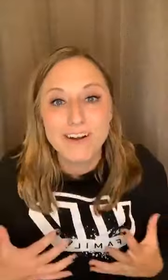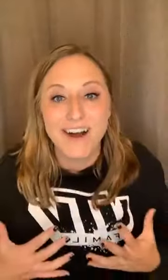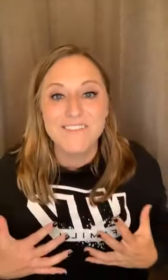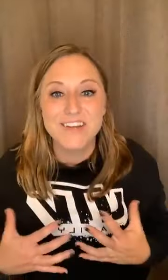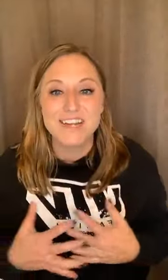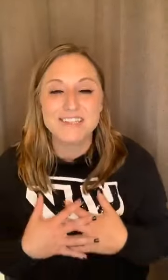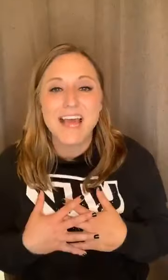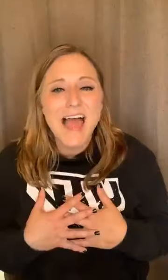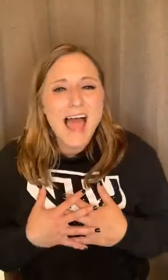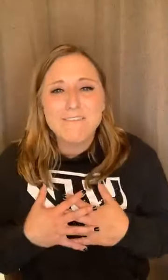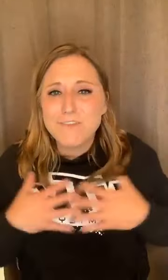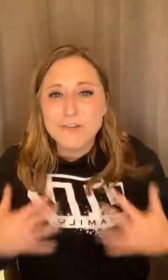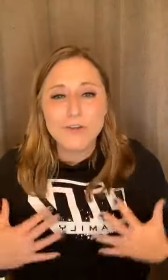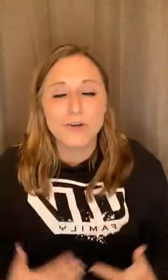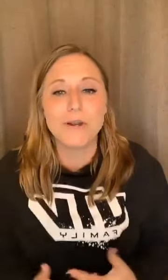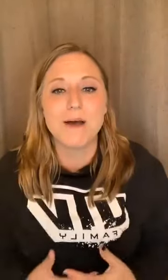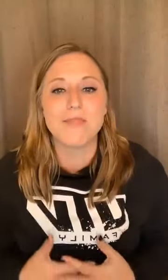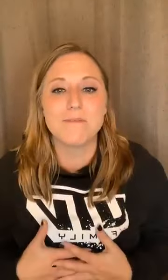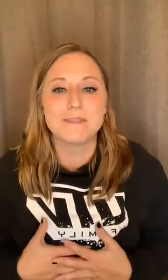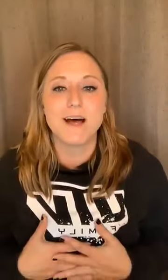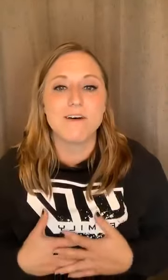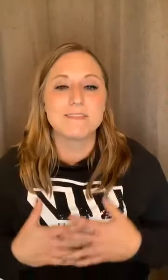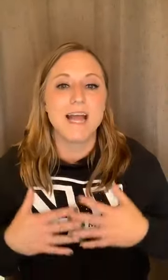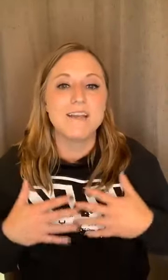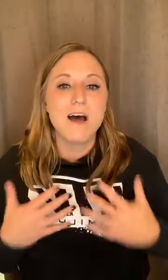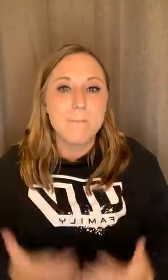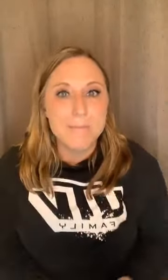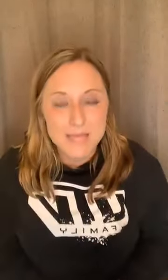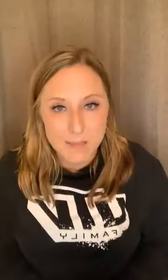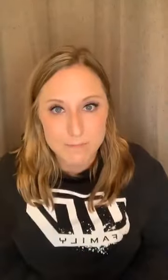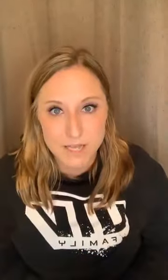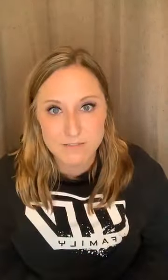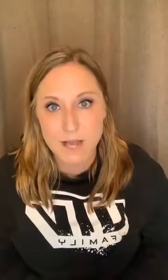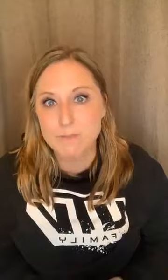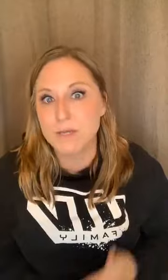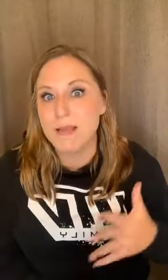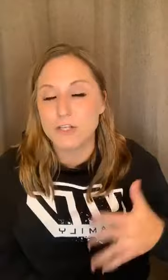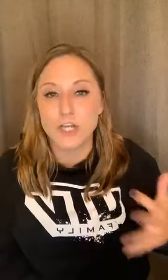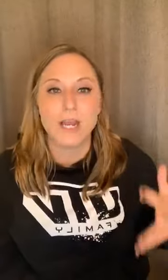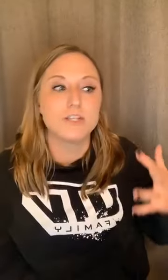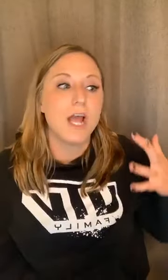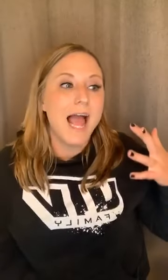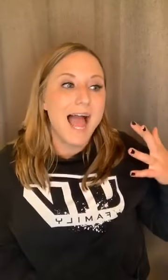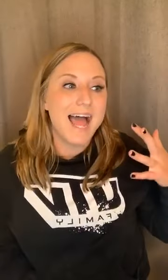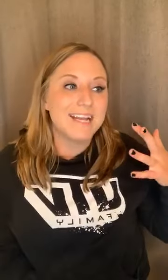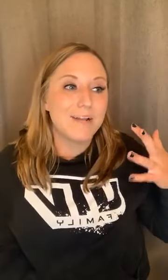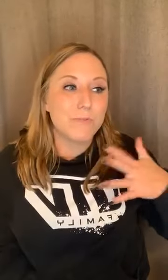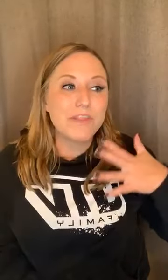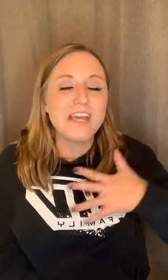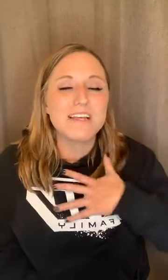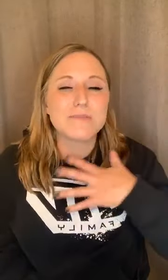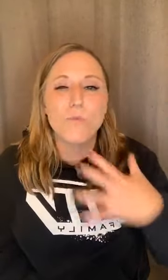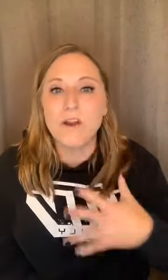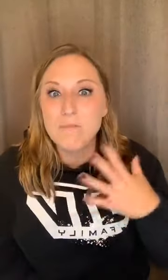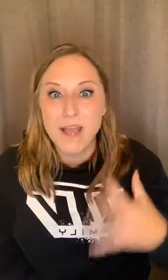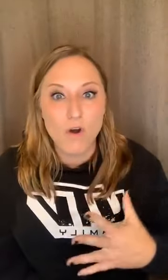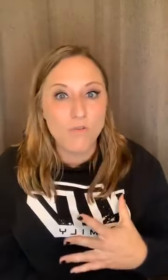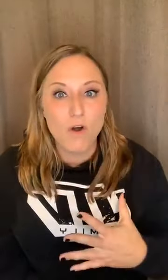confidence and feel good about themselves and not beat themselves up to make change. And it really is one of my overall